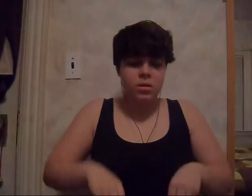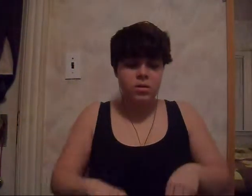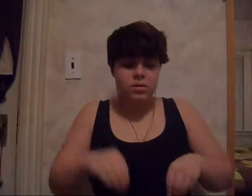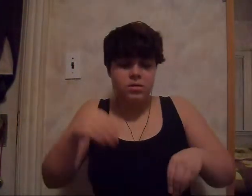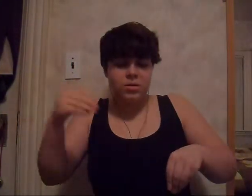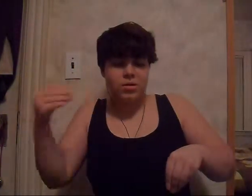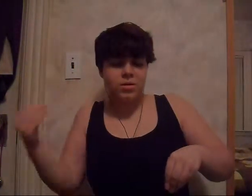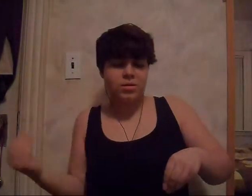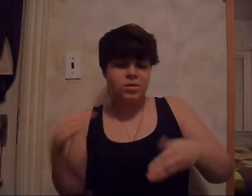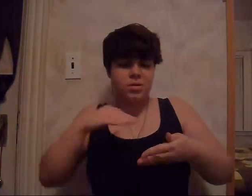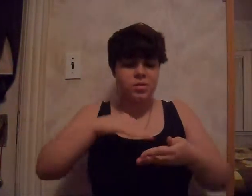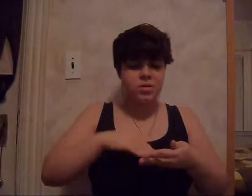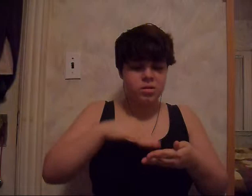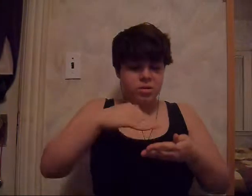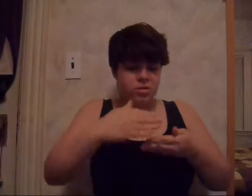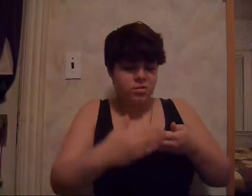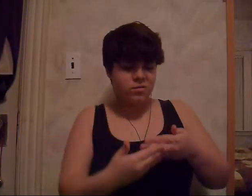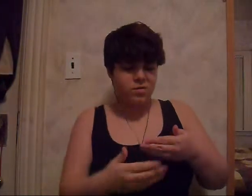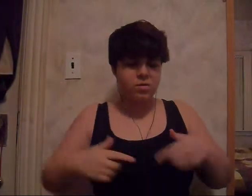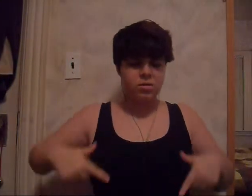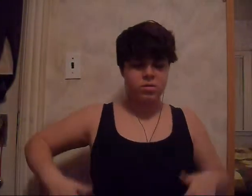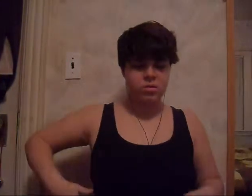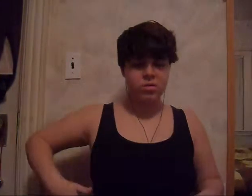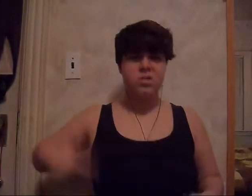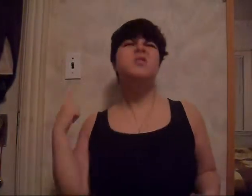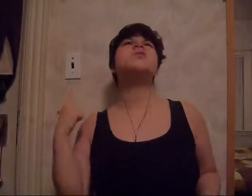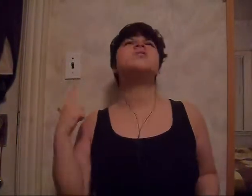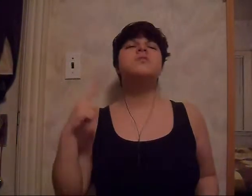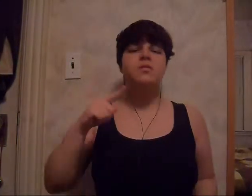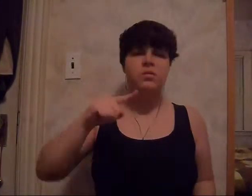Take another chance, take a ball, take a shot